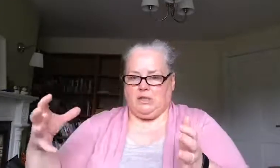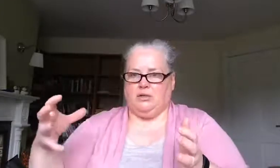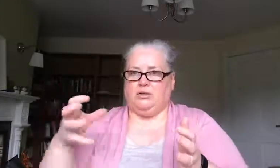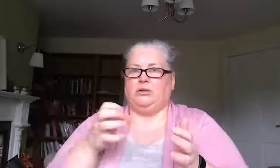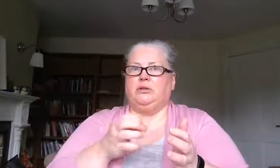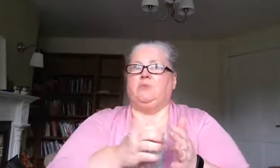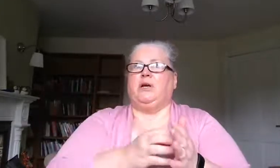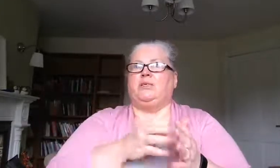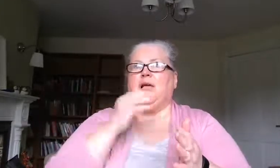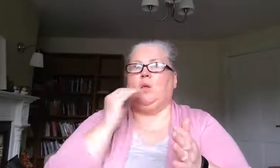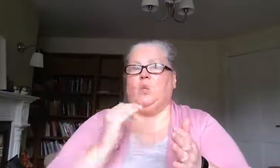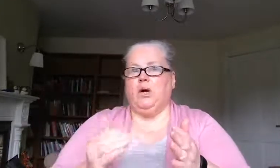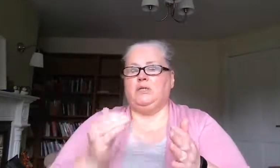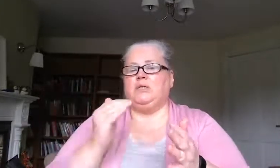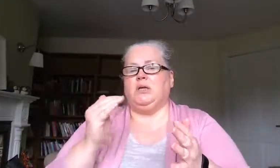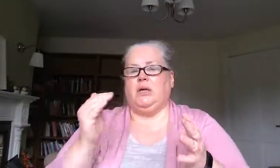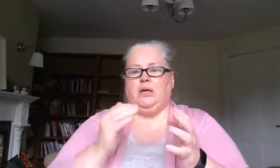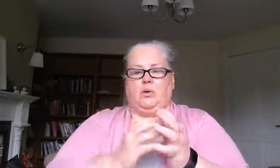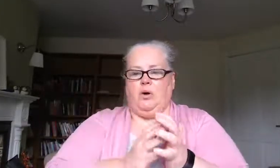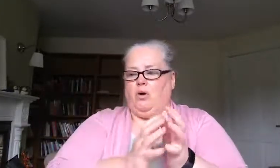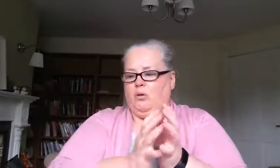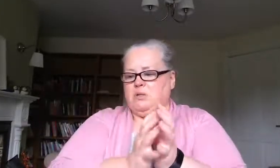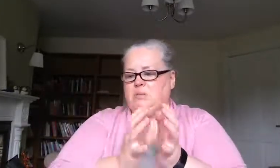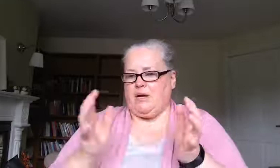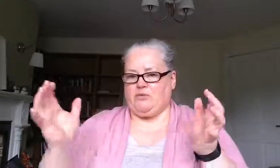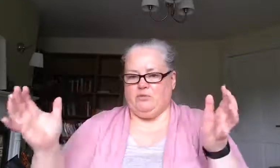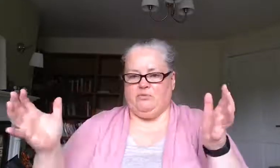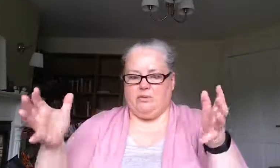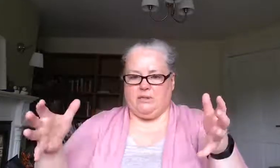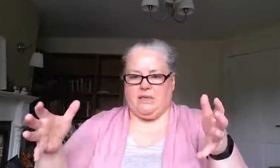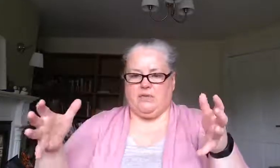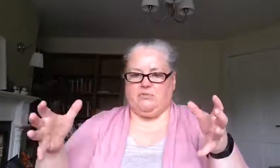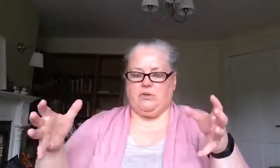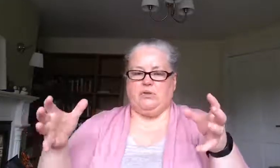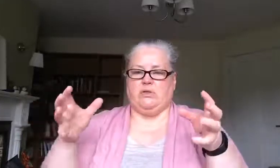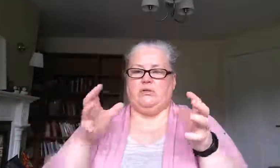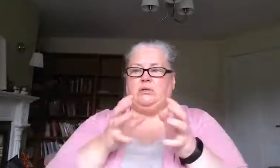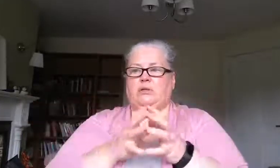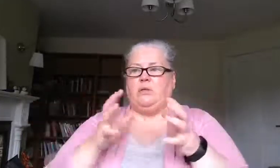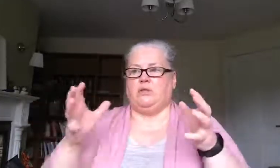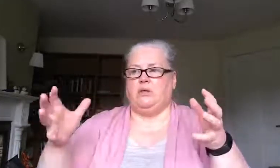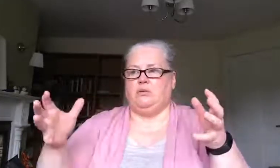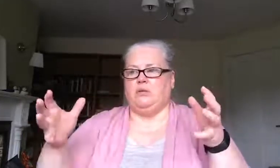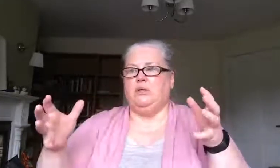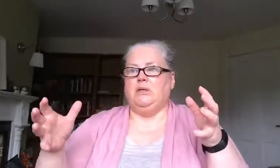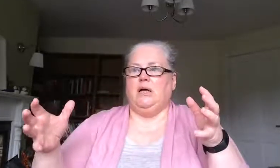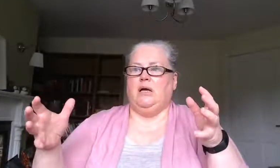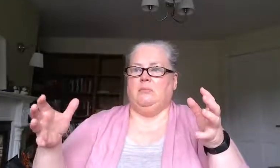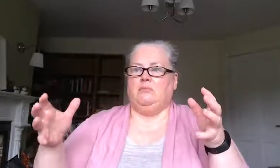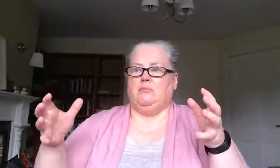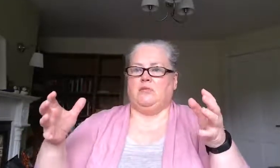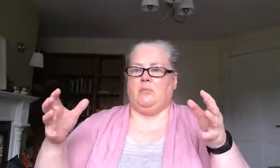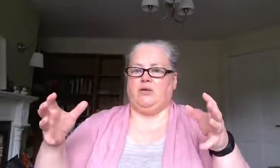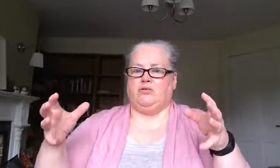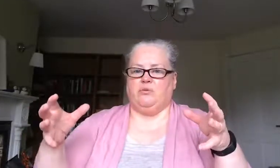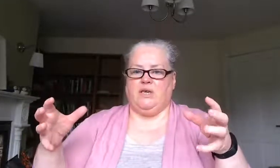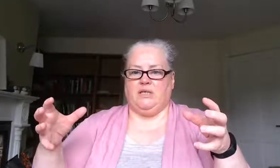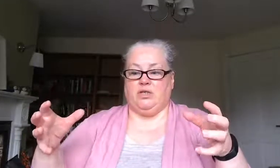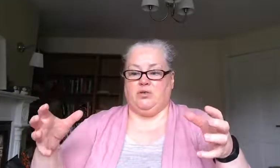doctor because they'll want you know a whole spectrum of blood test results done they'll want a whole um spectrum of things done